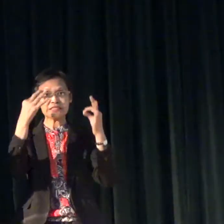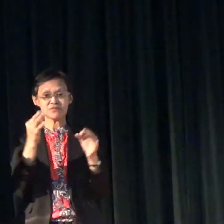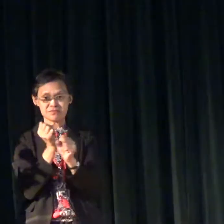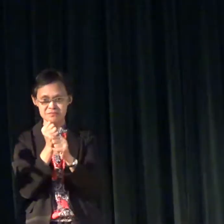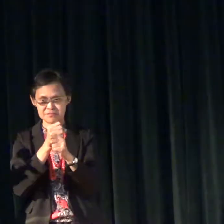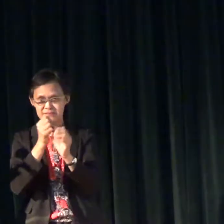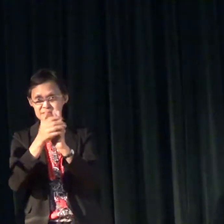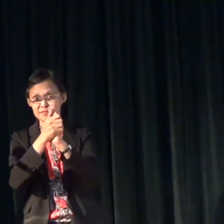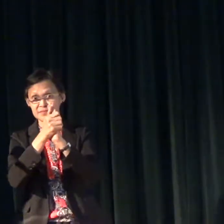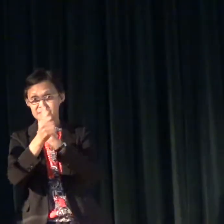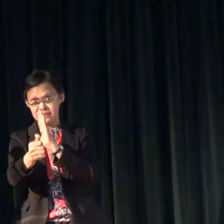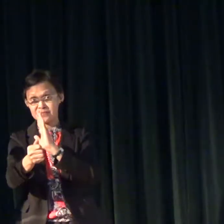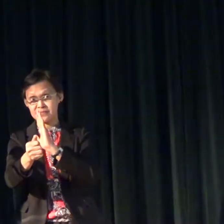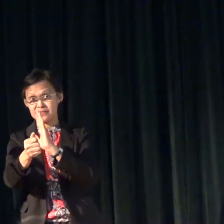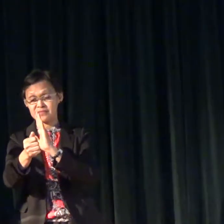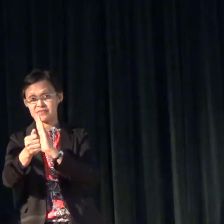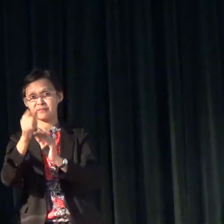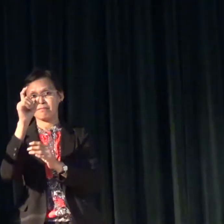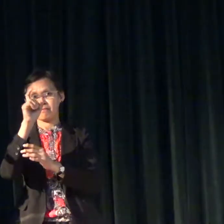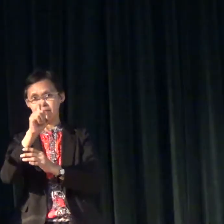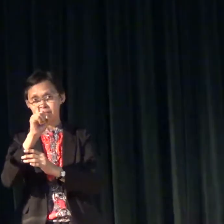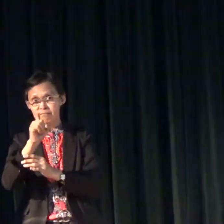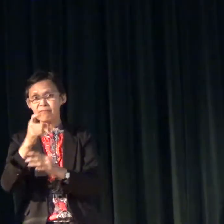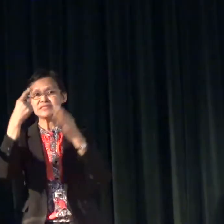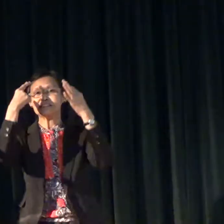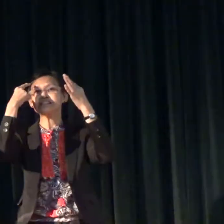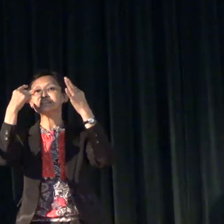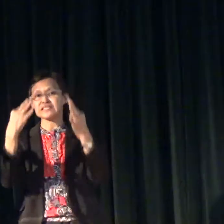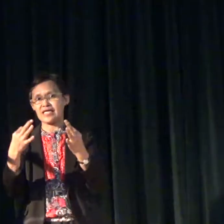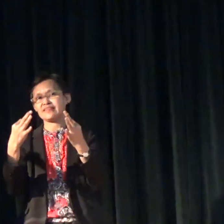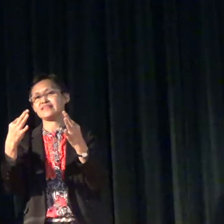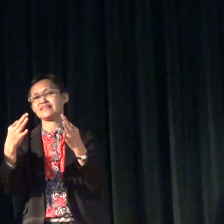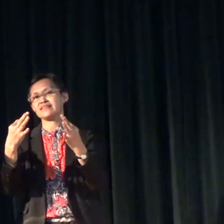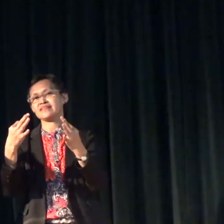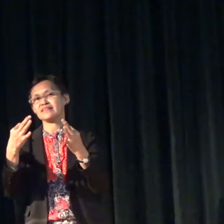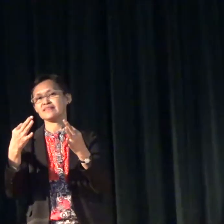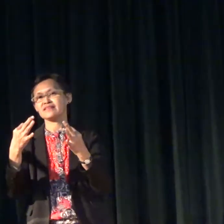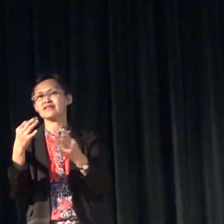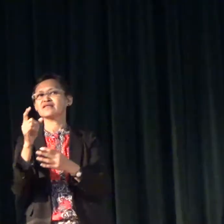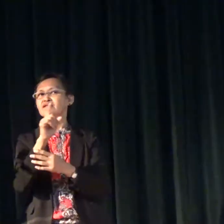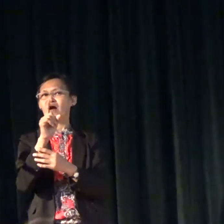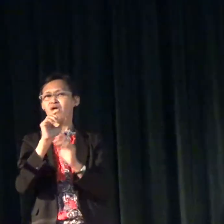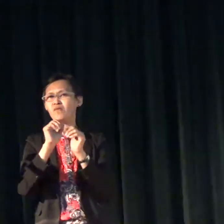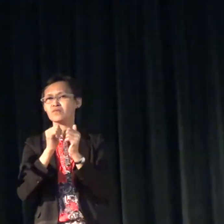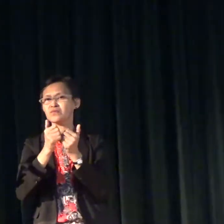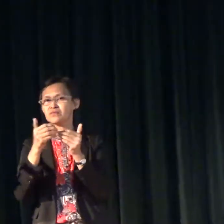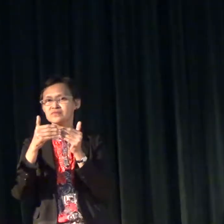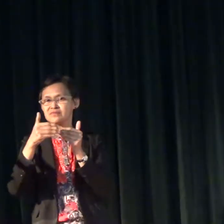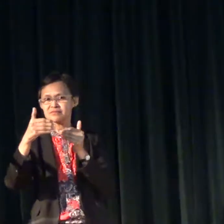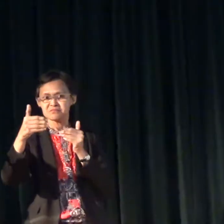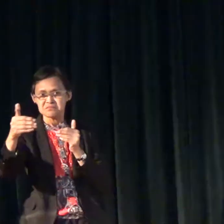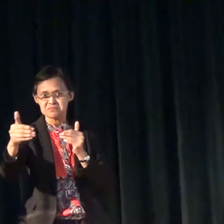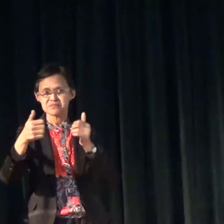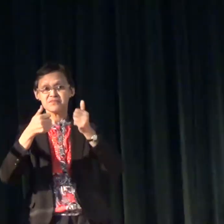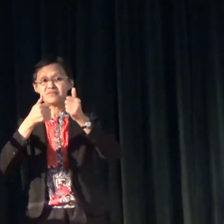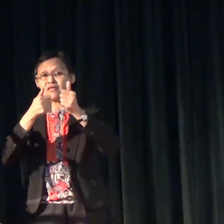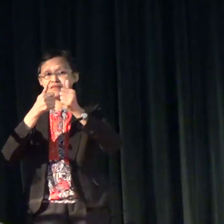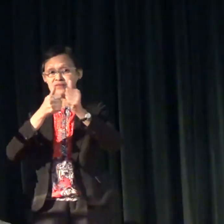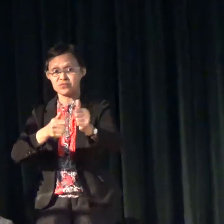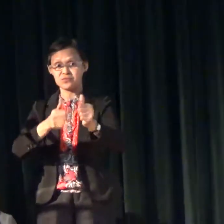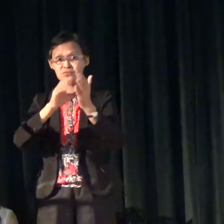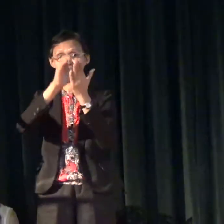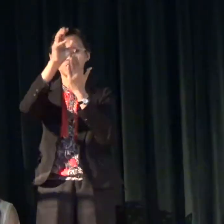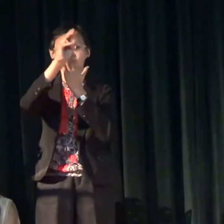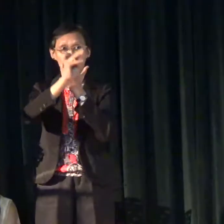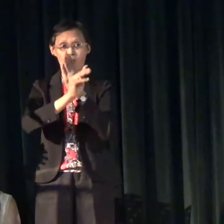skills, he or he needs to decide to what extent he or she would follow the